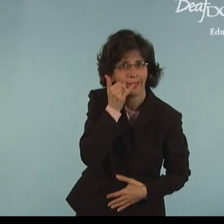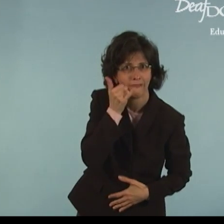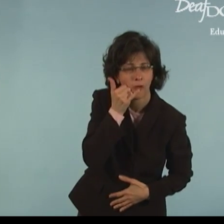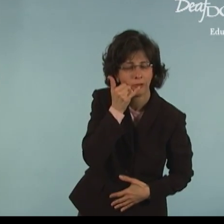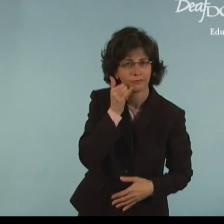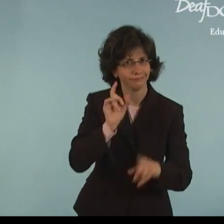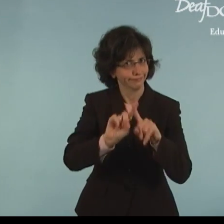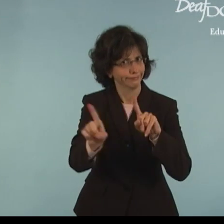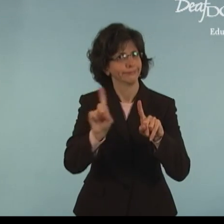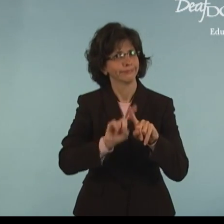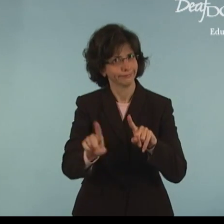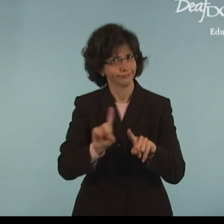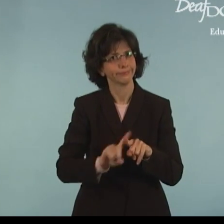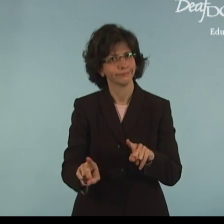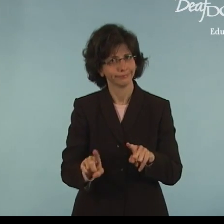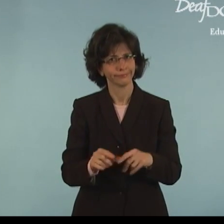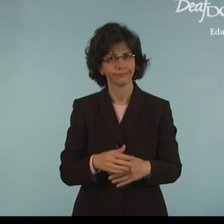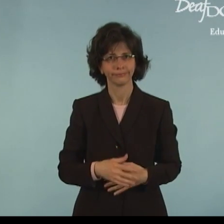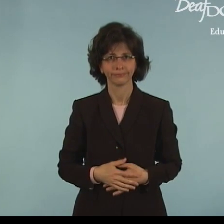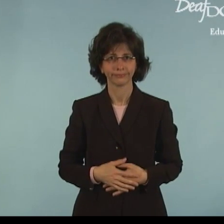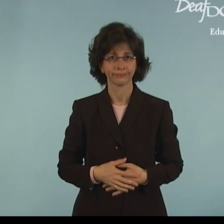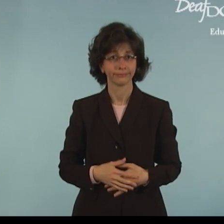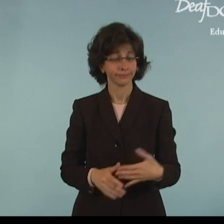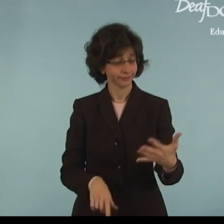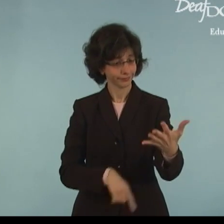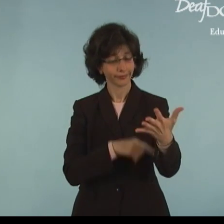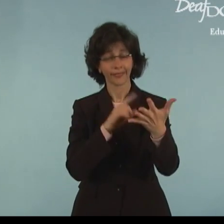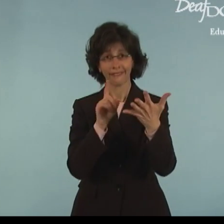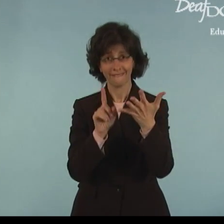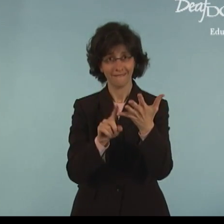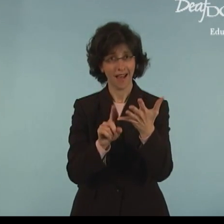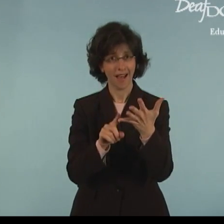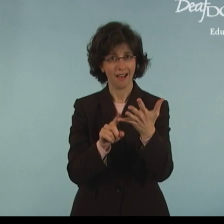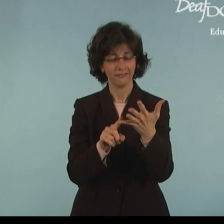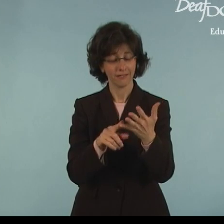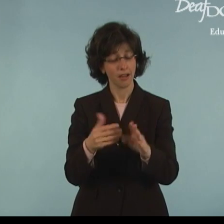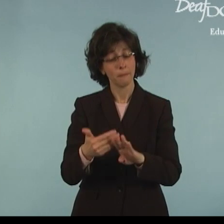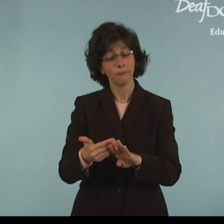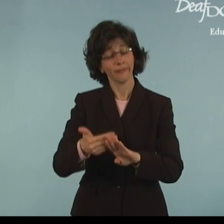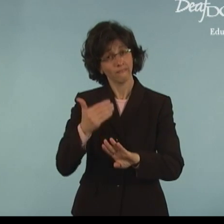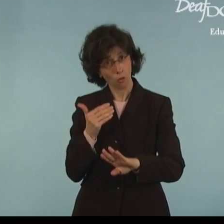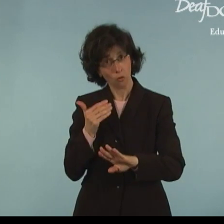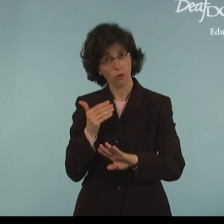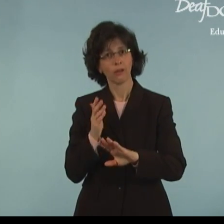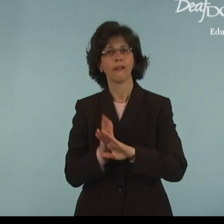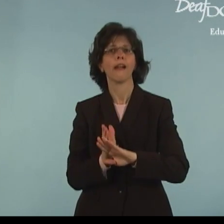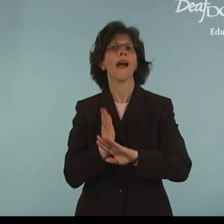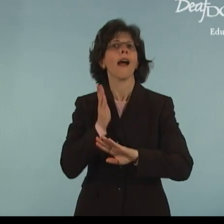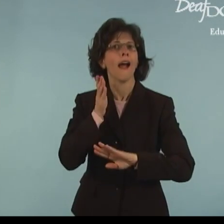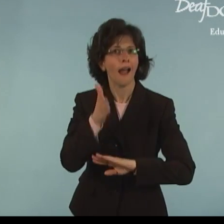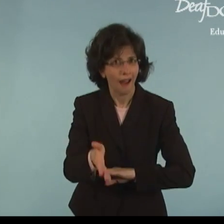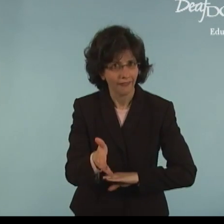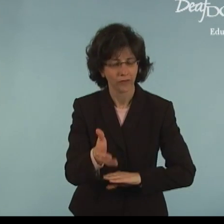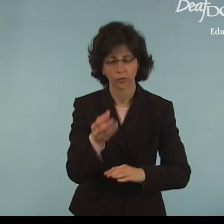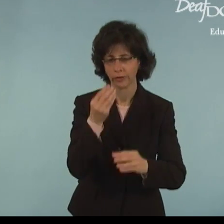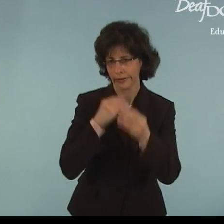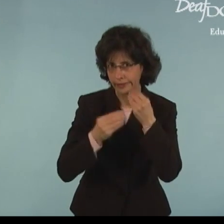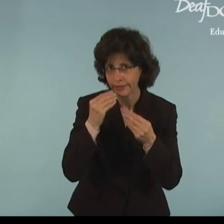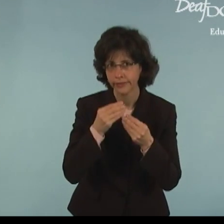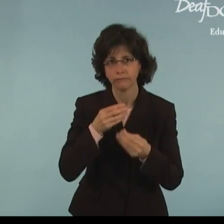telephones and other items. Five, before and after eating